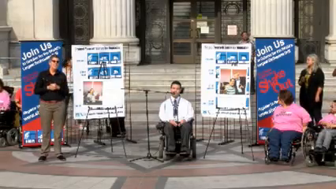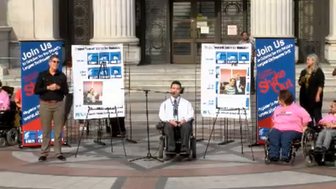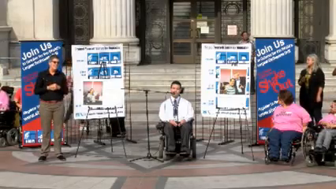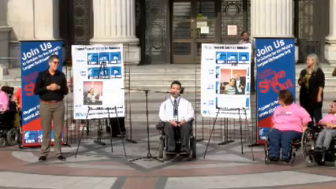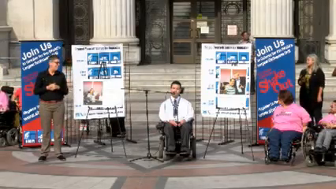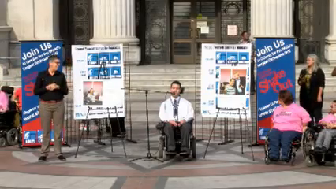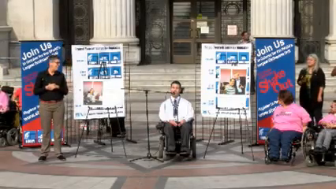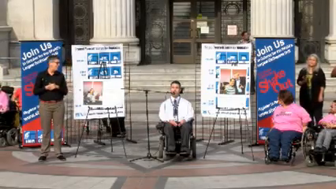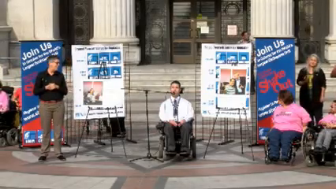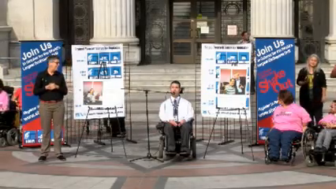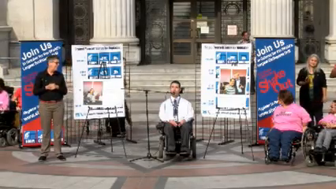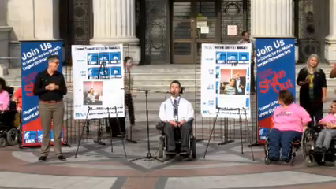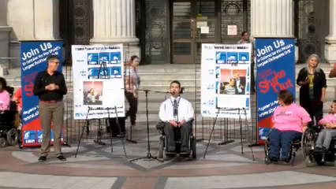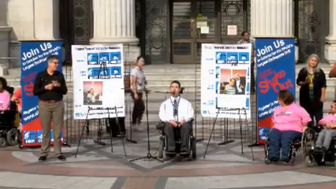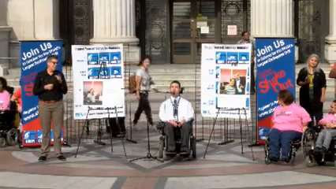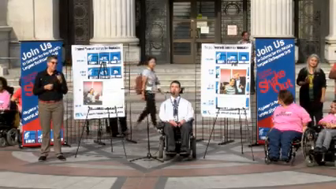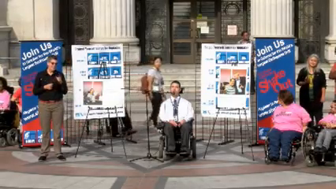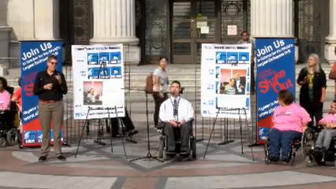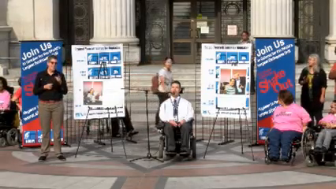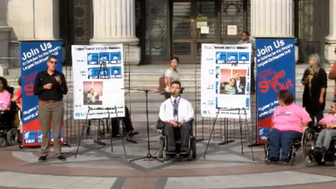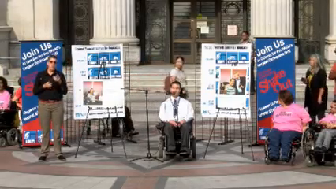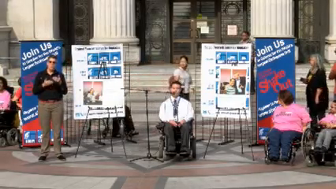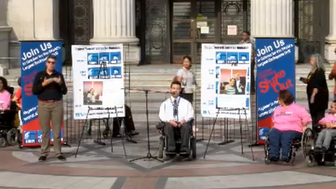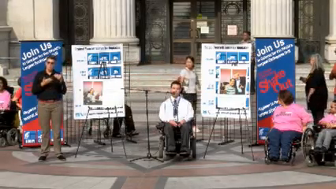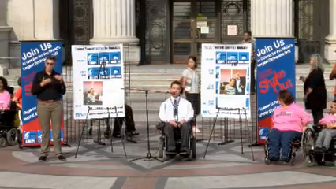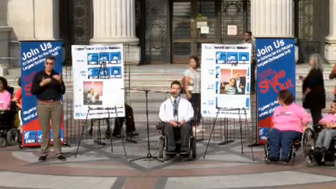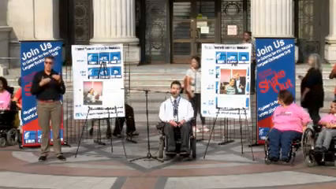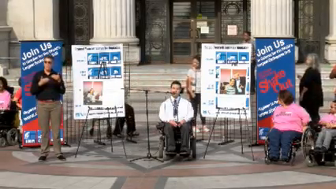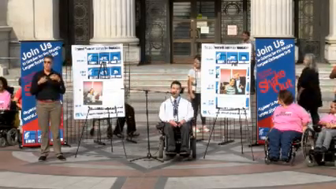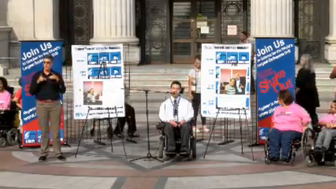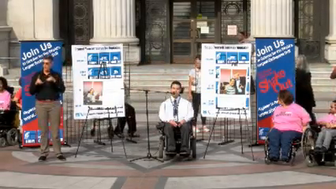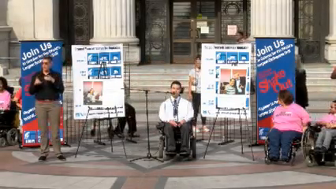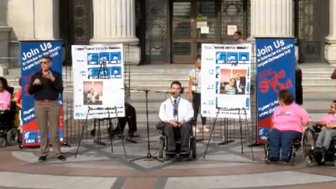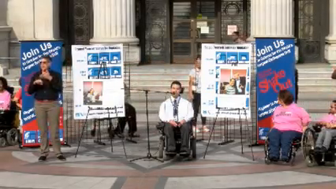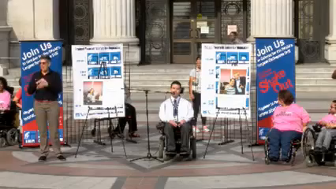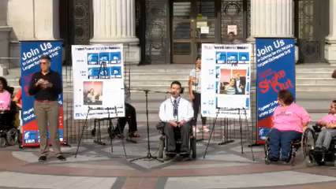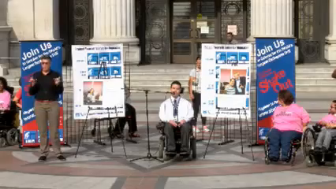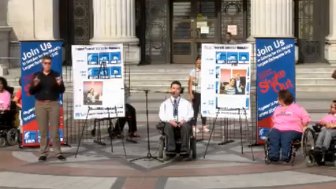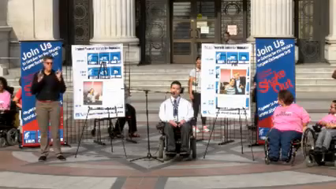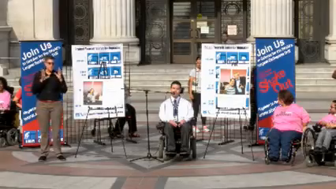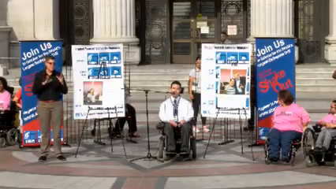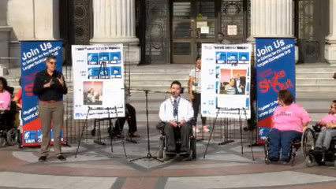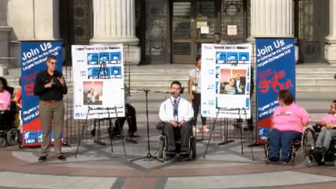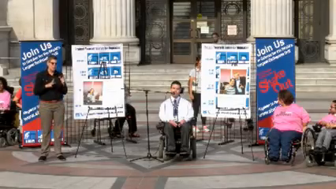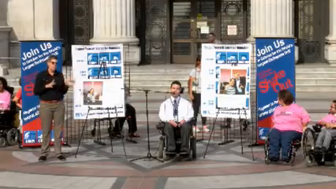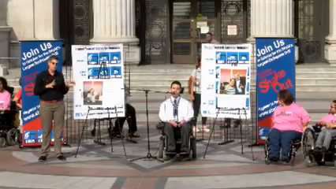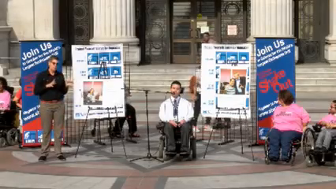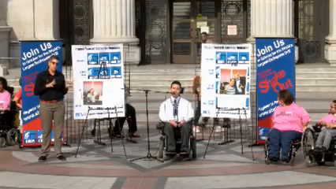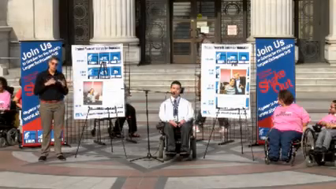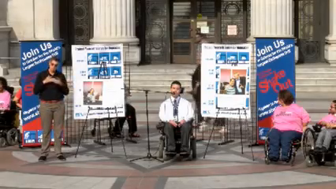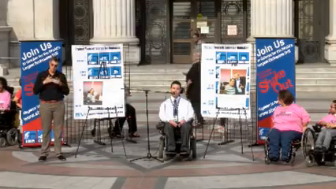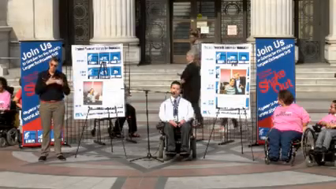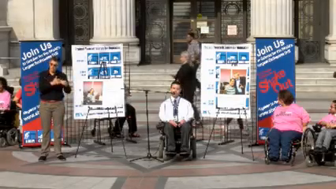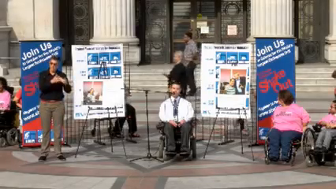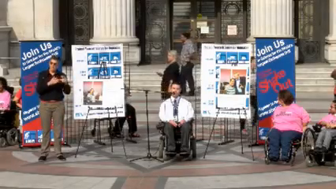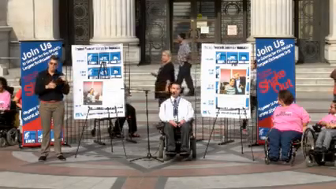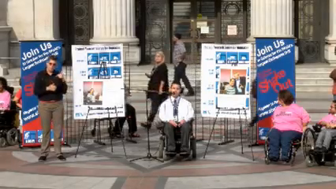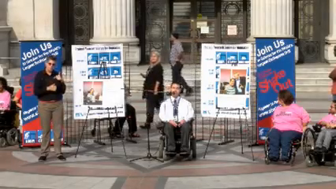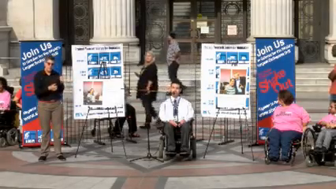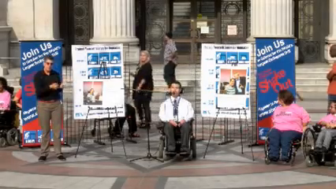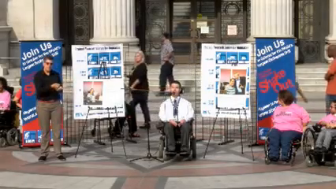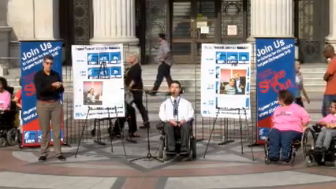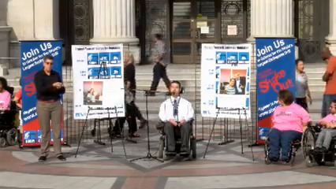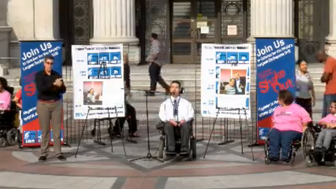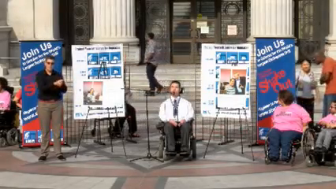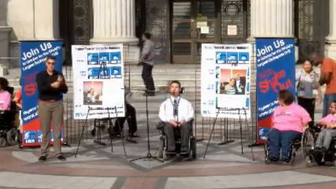them before, during, and after a disaster. We followed as he orchestrated the